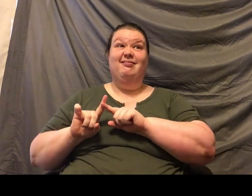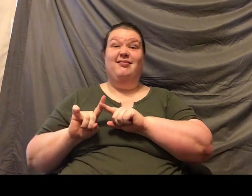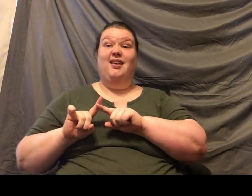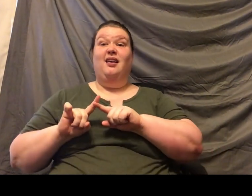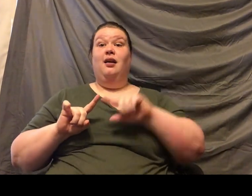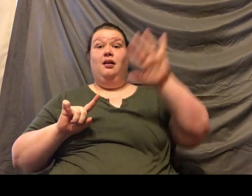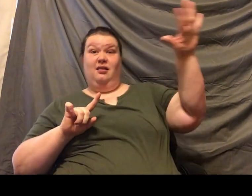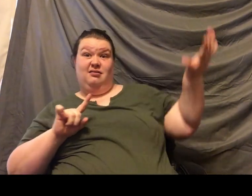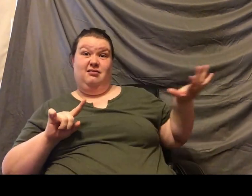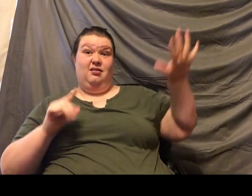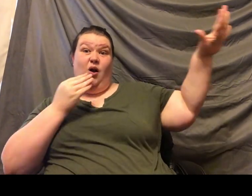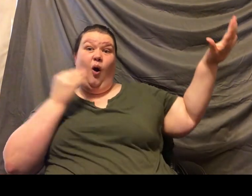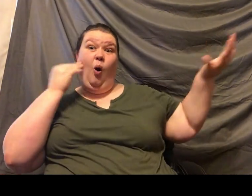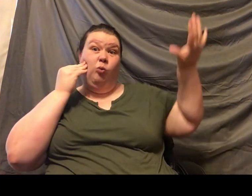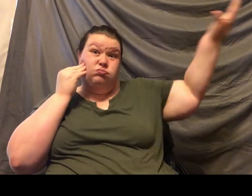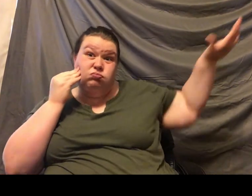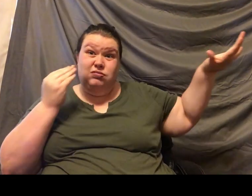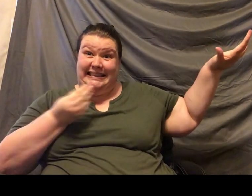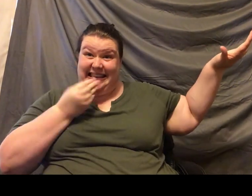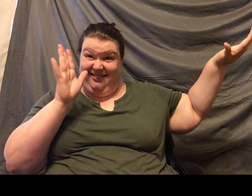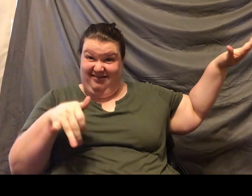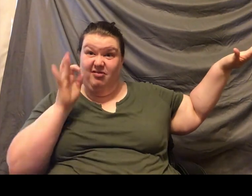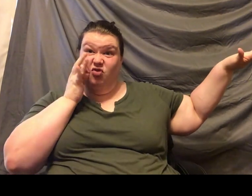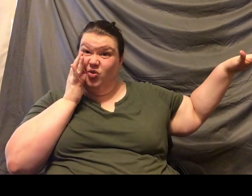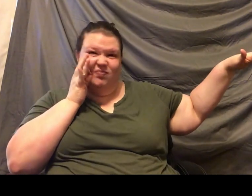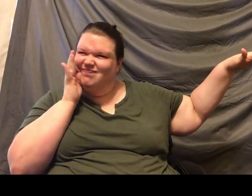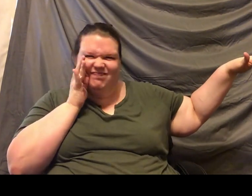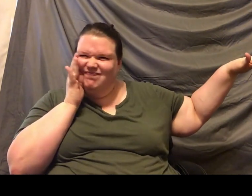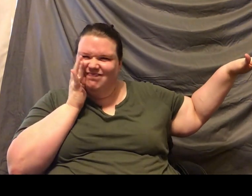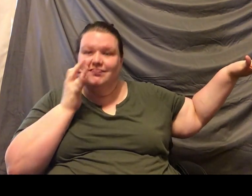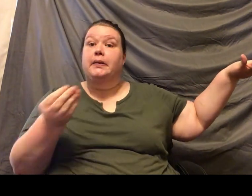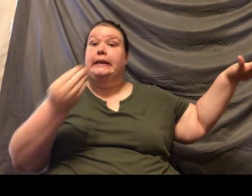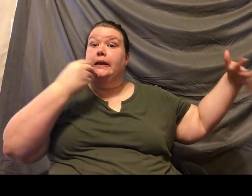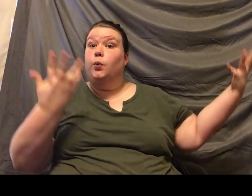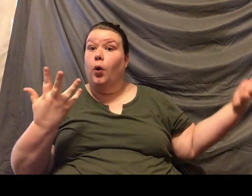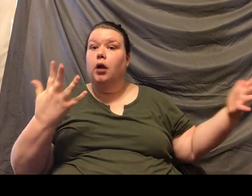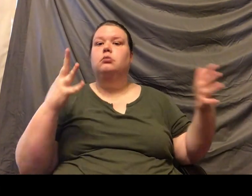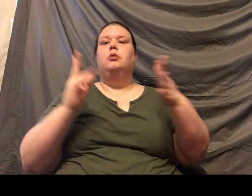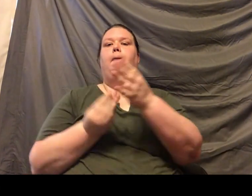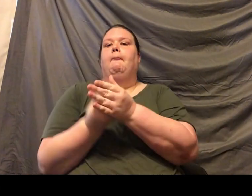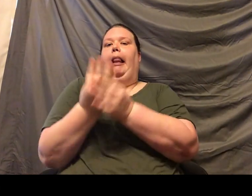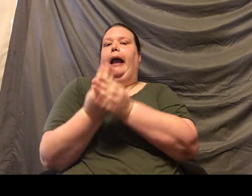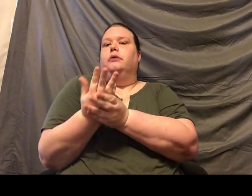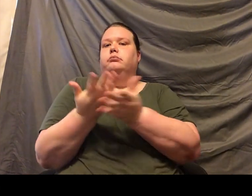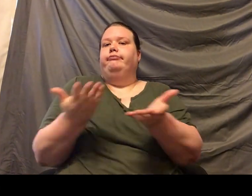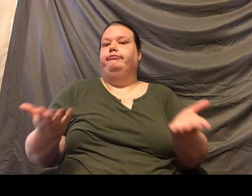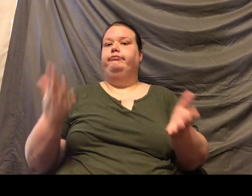what he would be eating in the wild. Out in the wild, he's going to be eating a lot of what we call browse. That's just your plant matter. It's everything that's on a